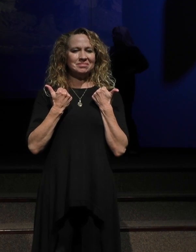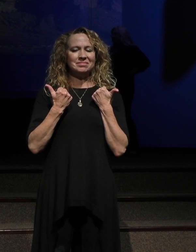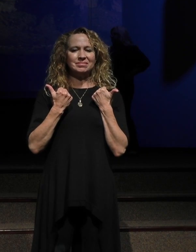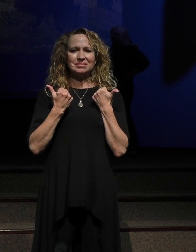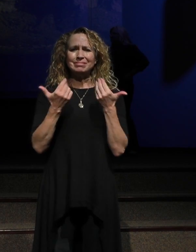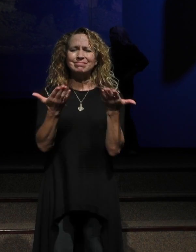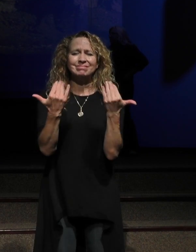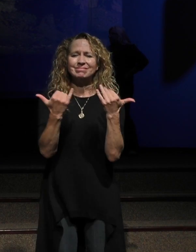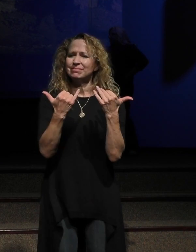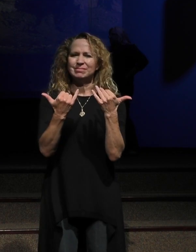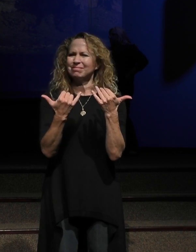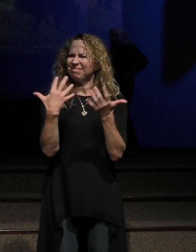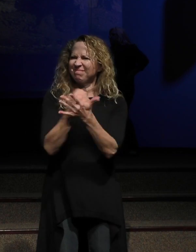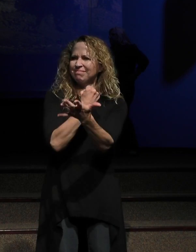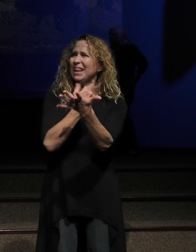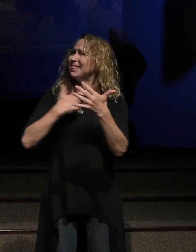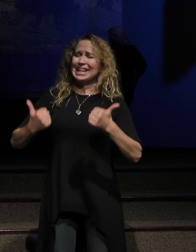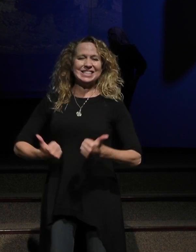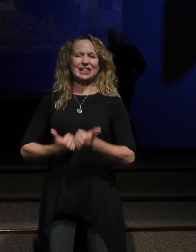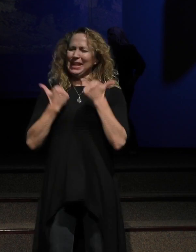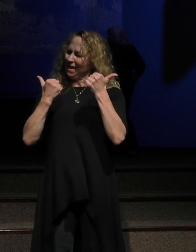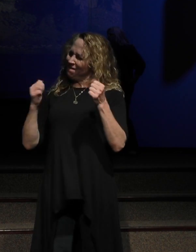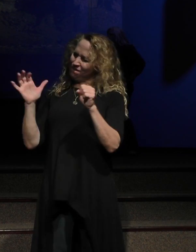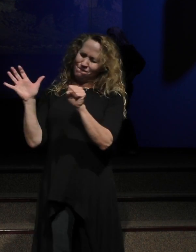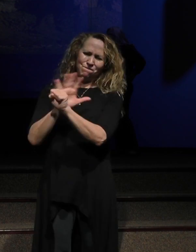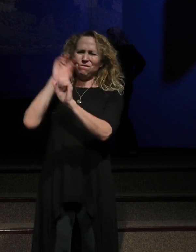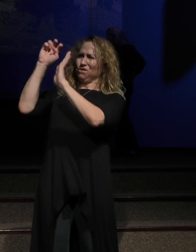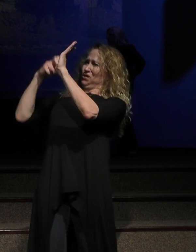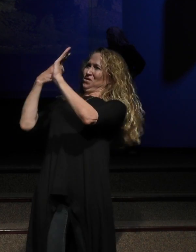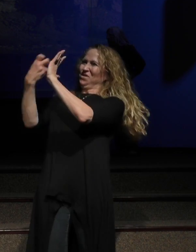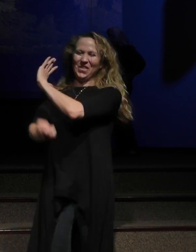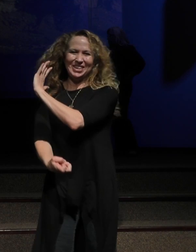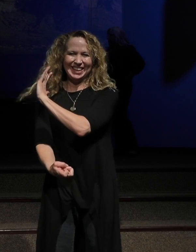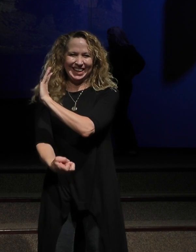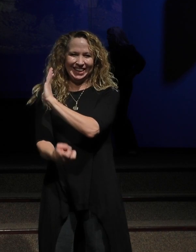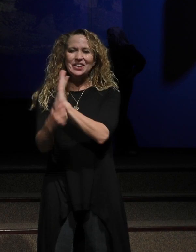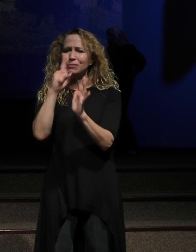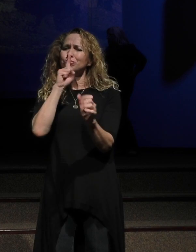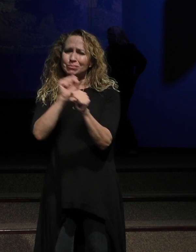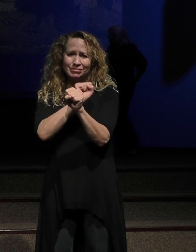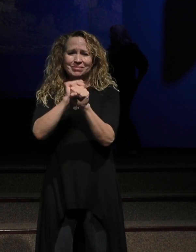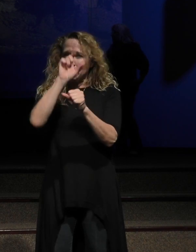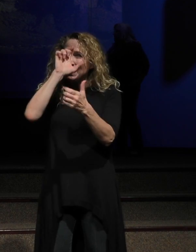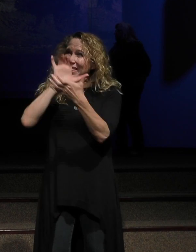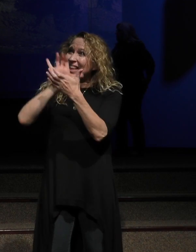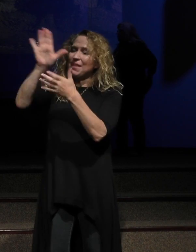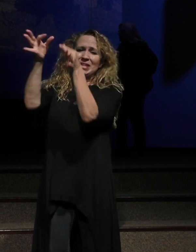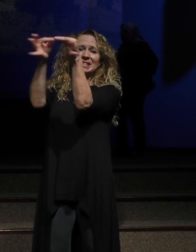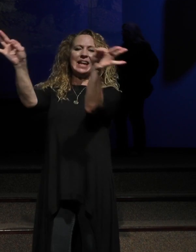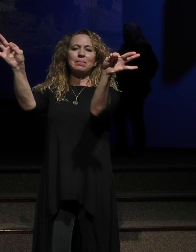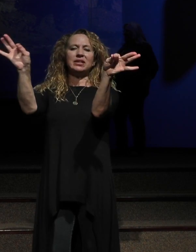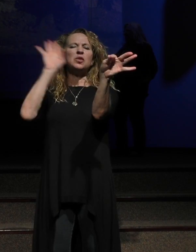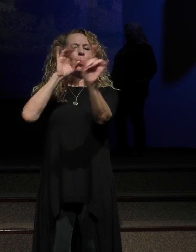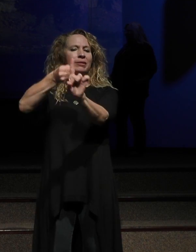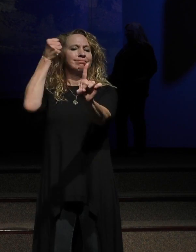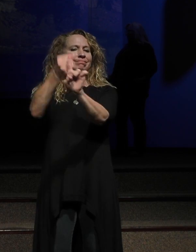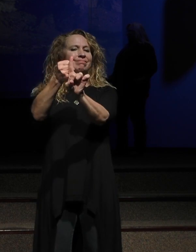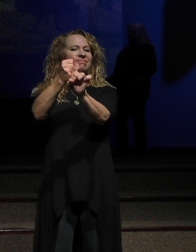Let's live our lives like we really believe that statement. It'll make a difference. Jesus,